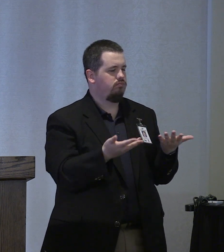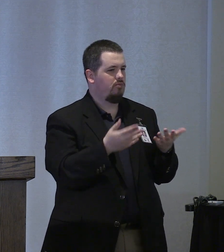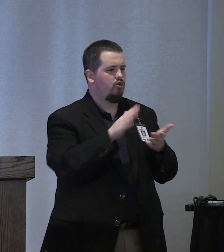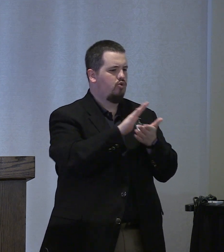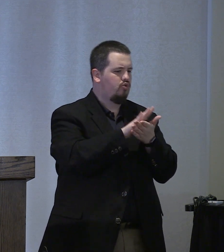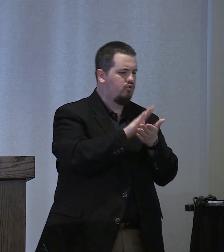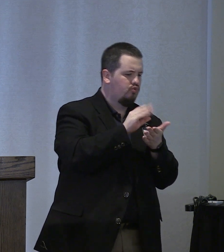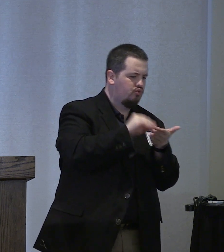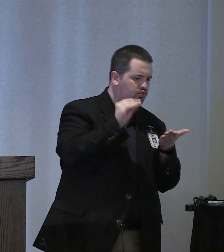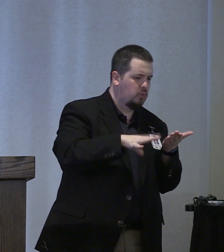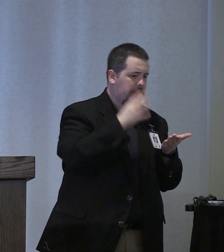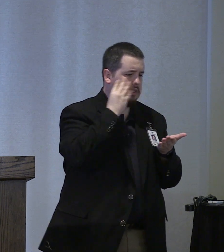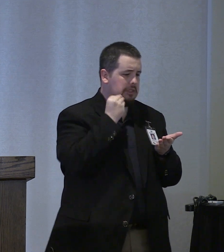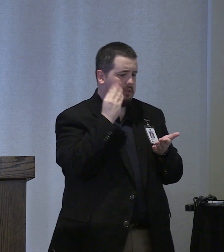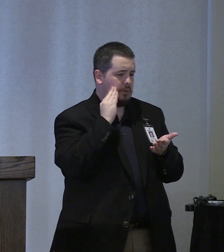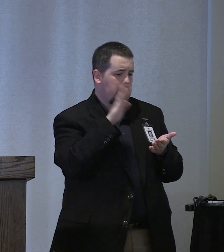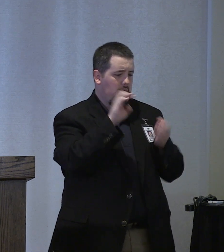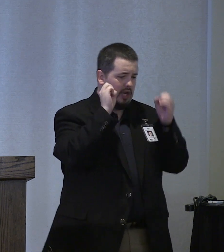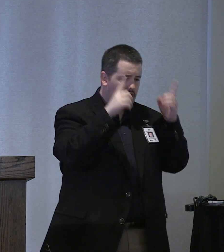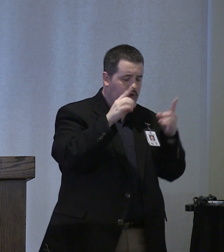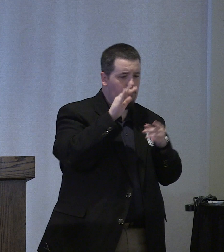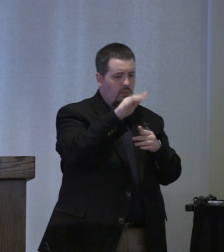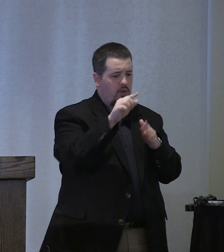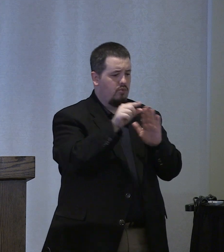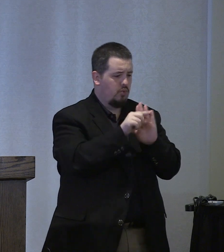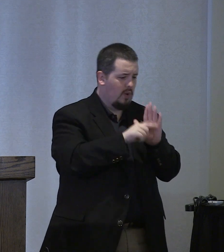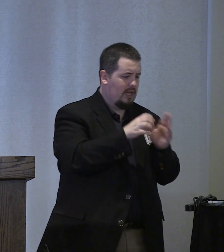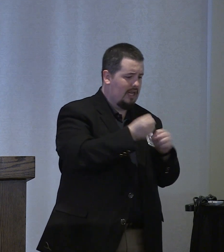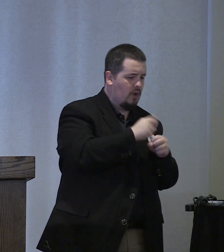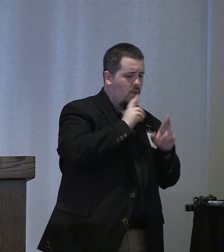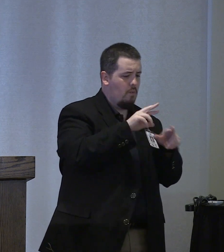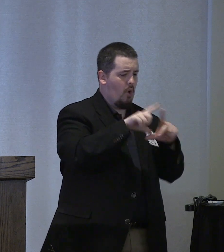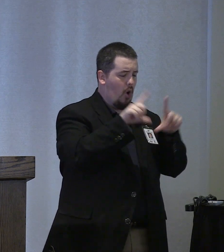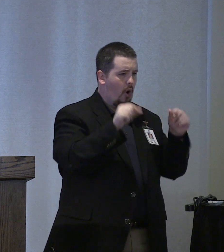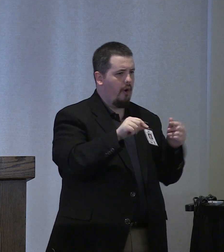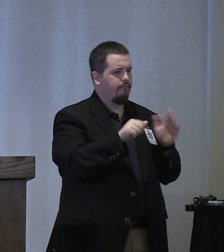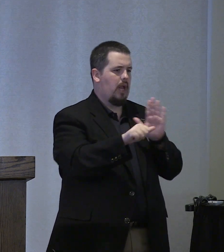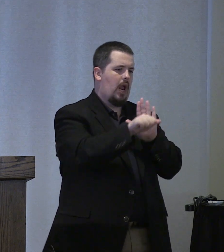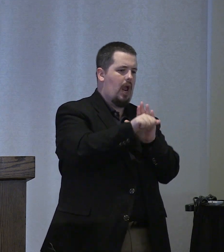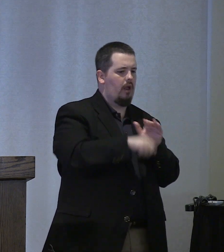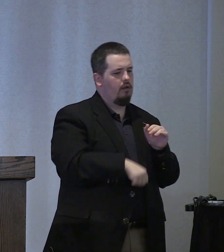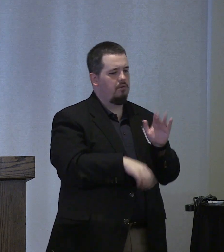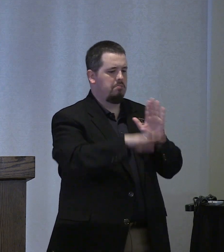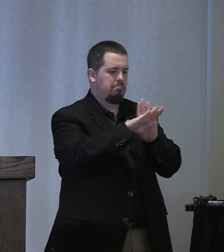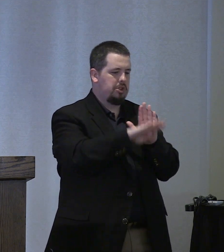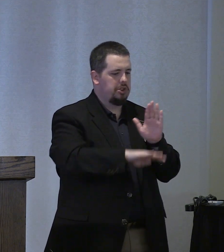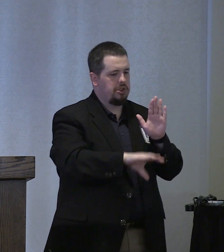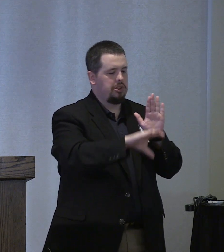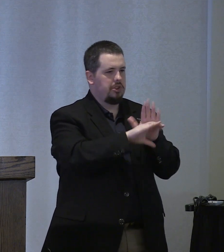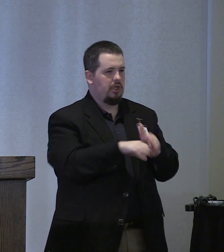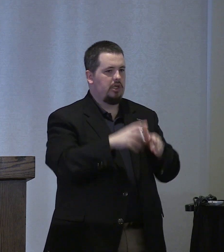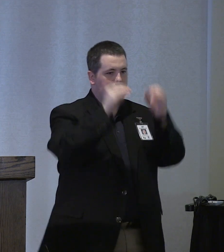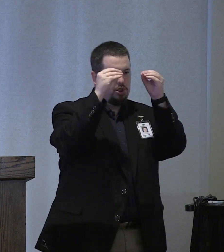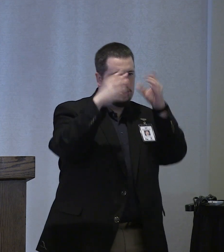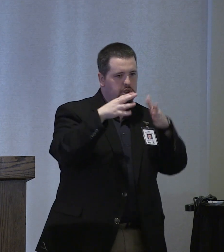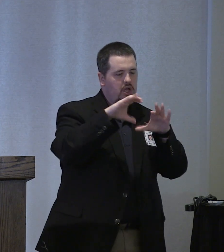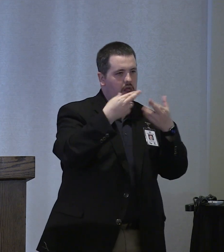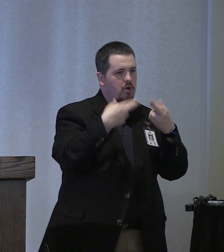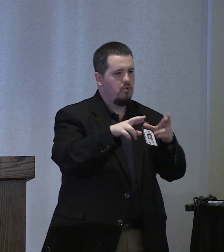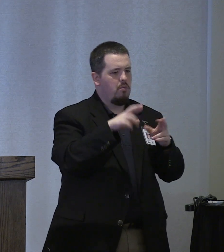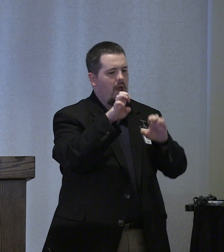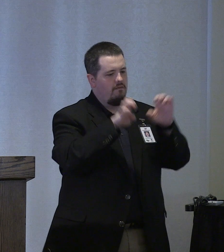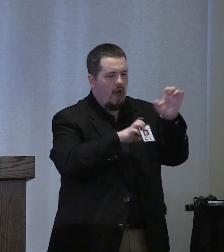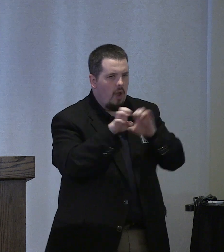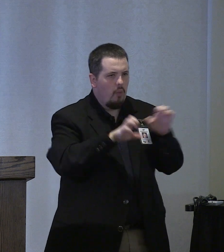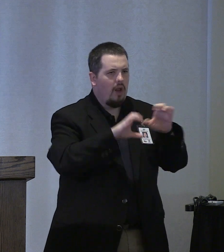experiencing their education they are graded they get report cards that measure progress we think about teachers in the classroom who are